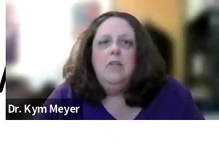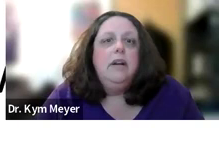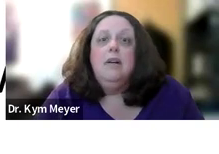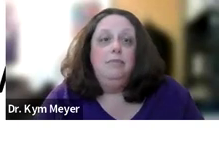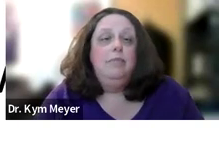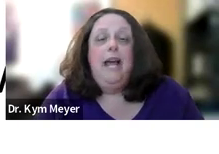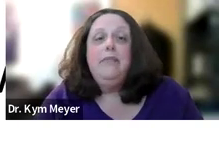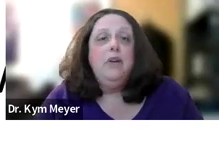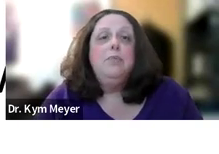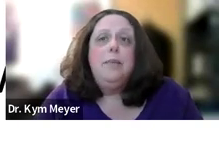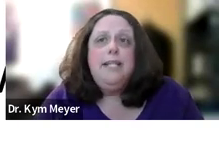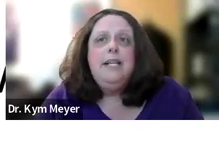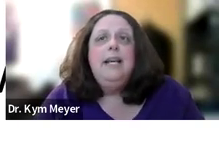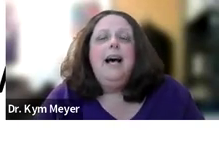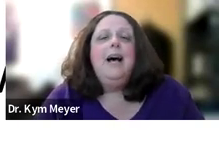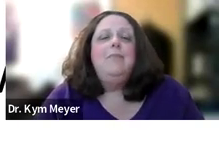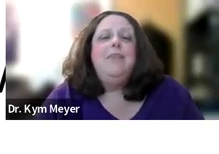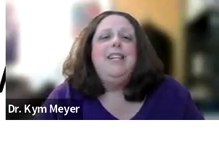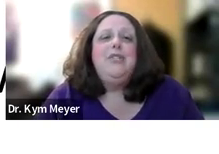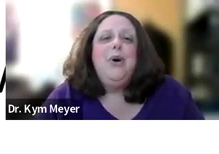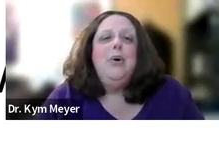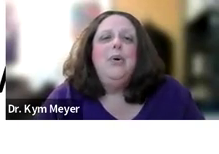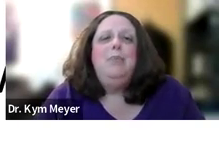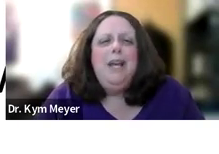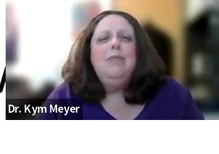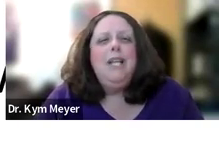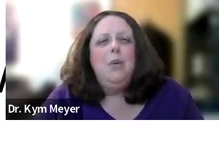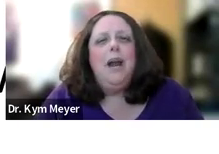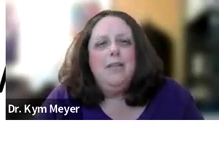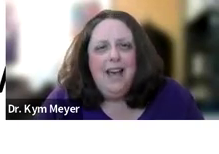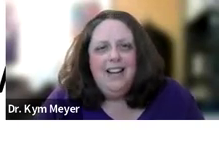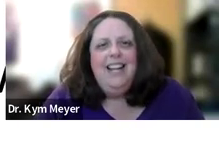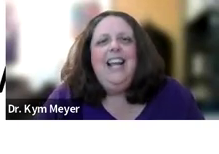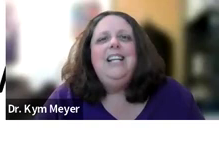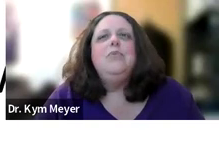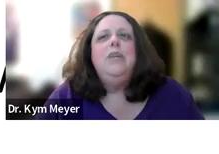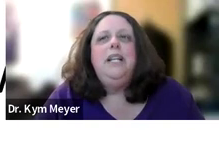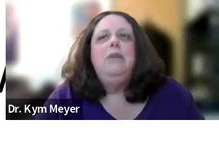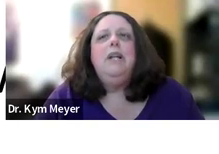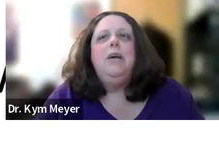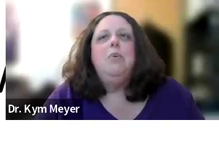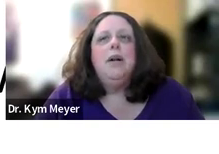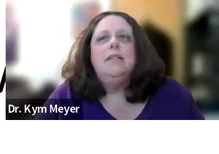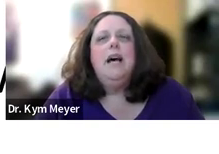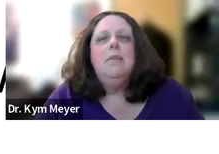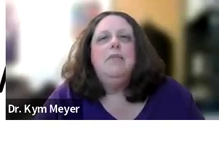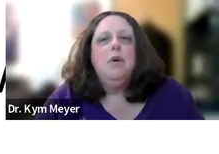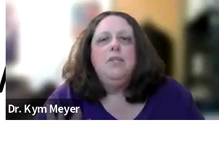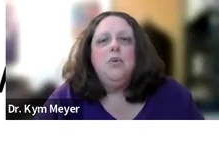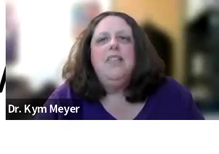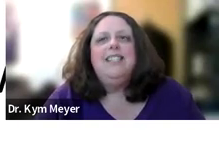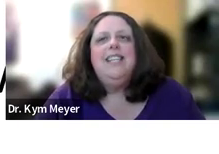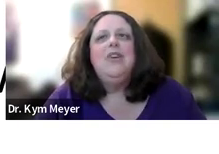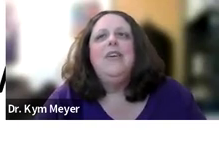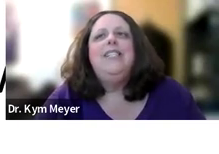their, their life, their employment. Um, and so being really aware of that is really, really important. the